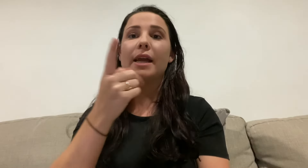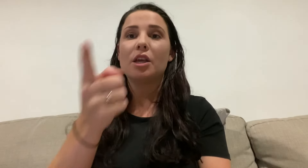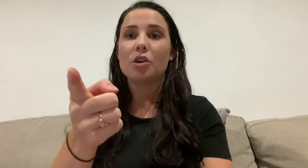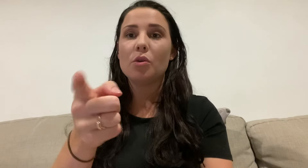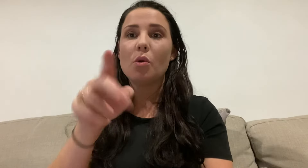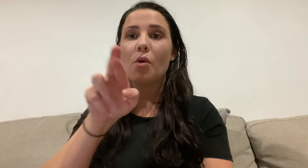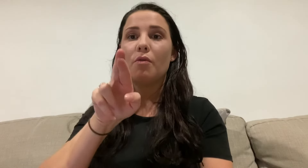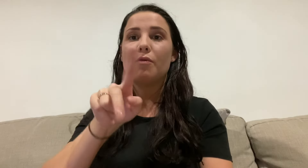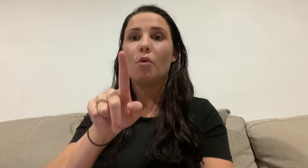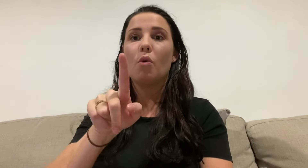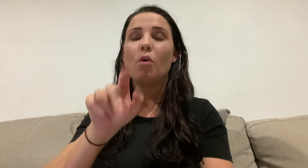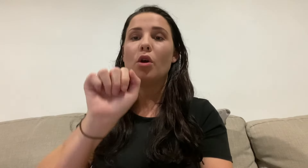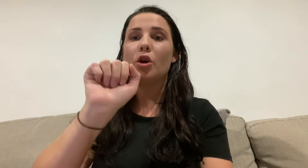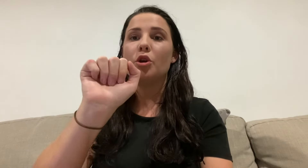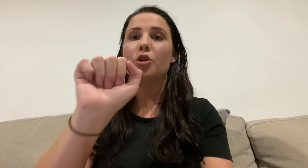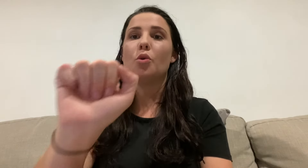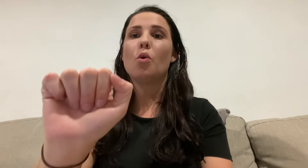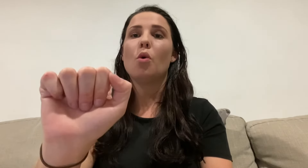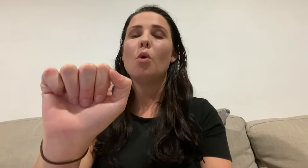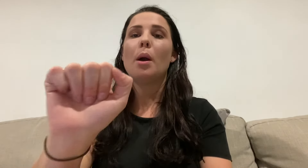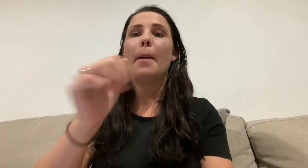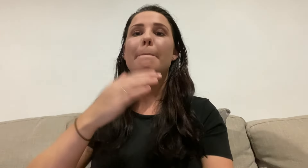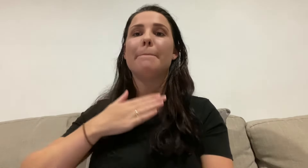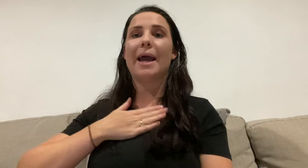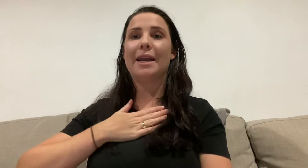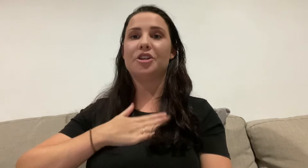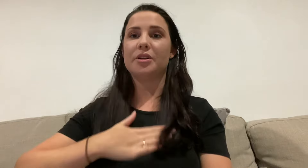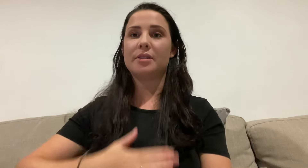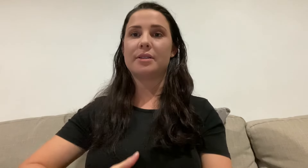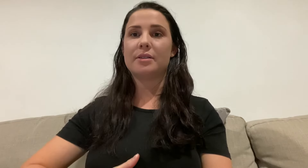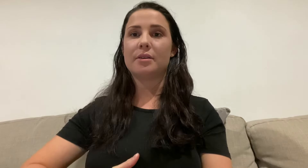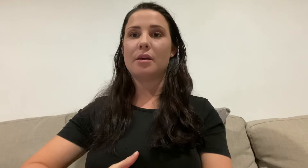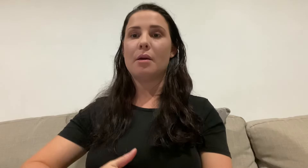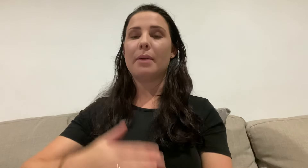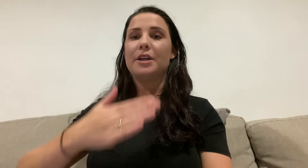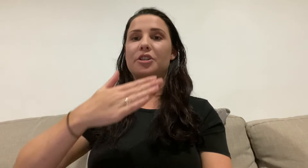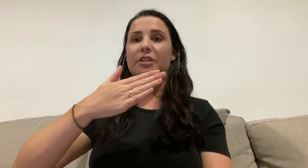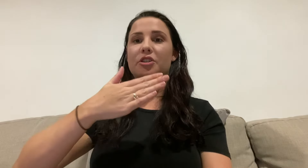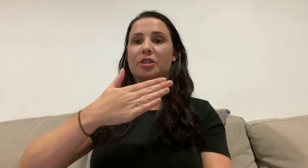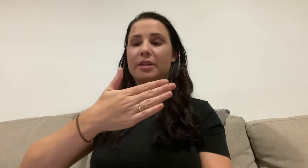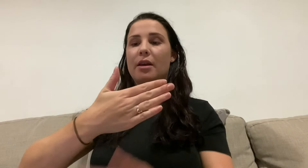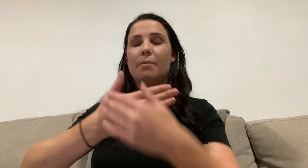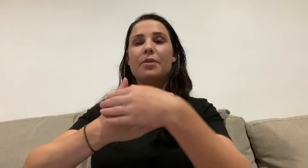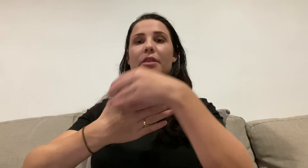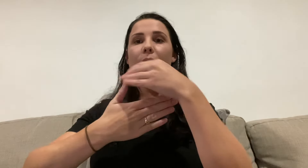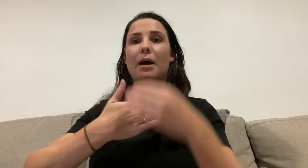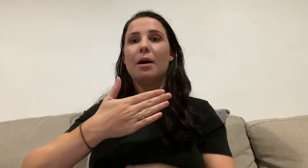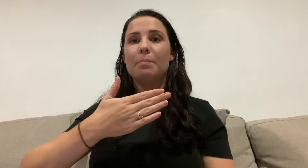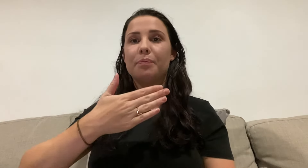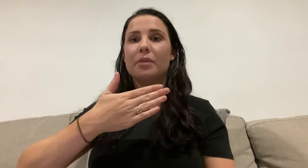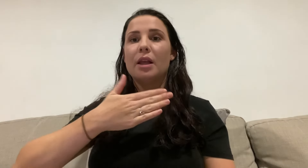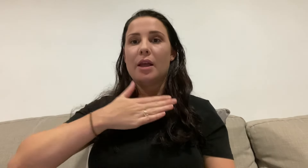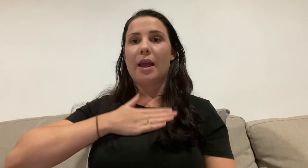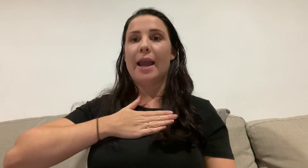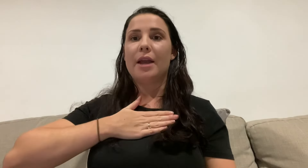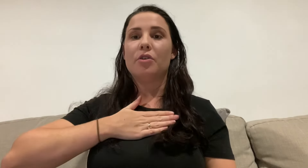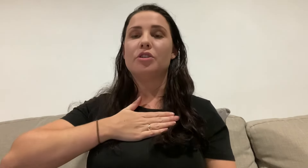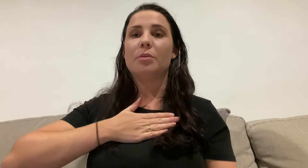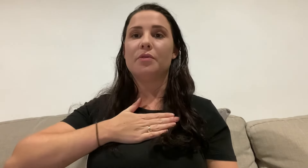you for your patience. Patience is just thumb up, hand on top of your